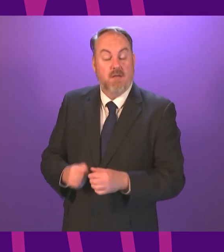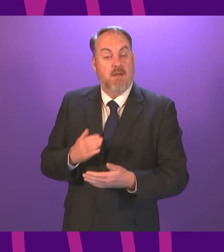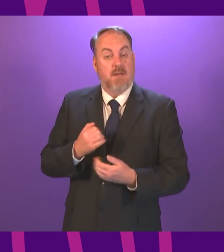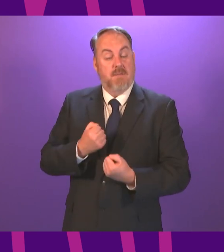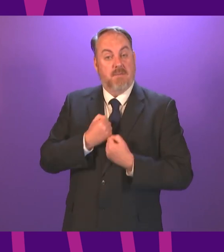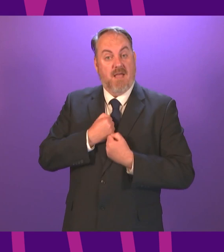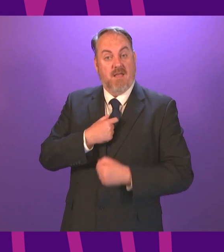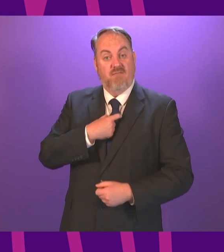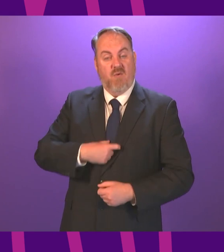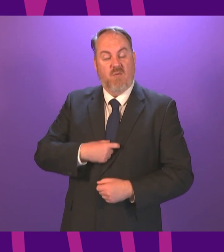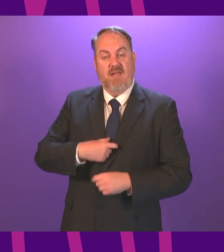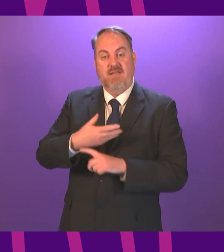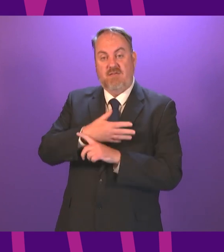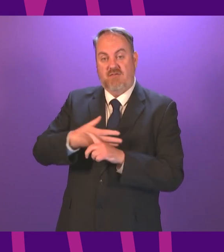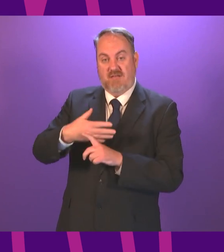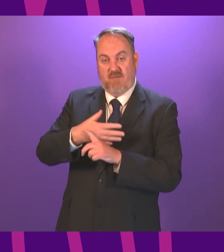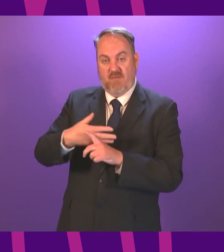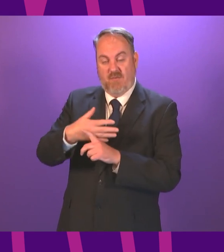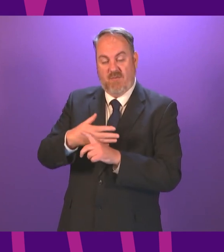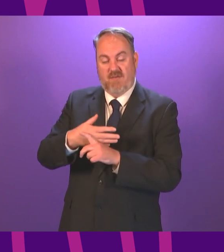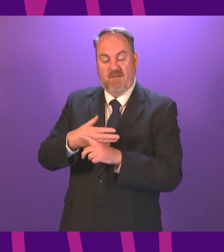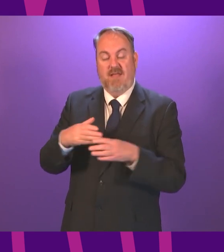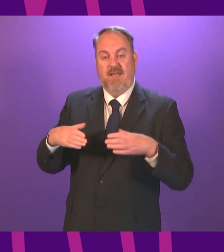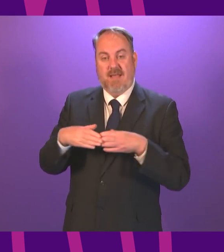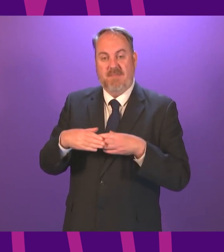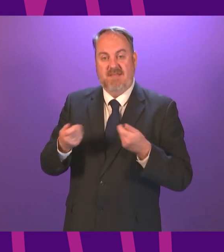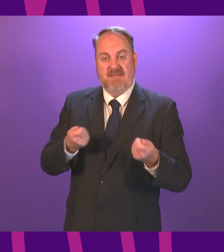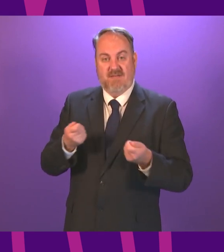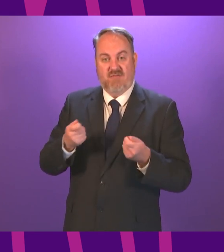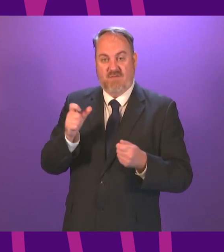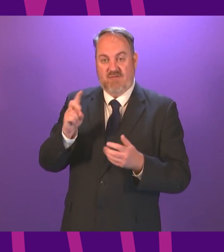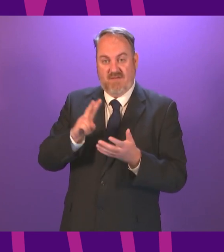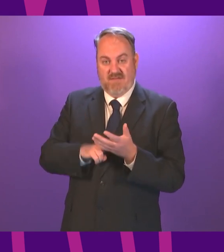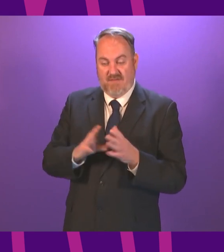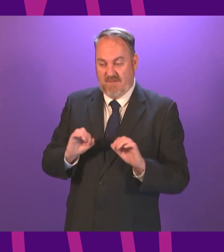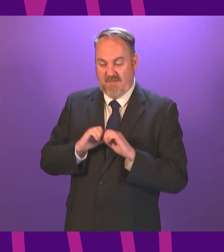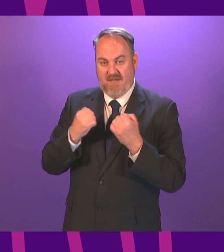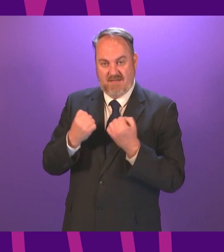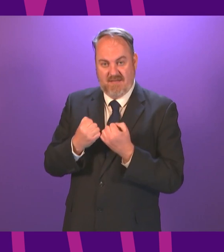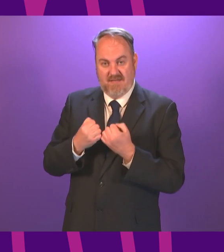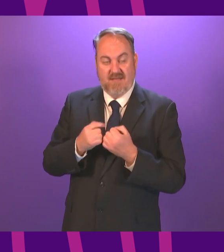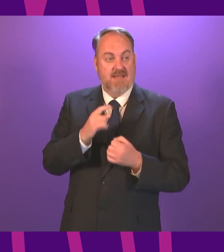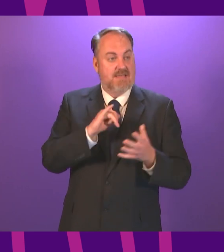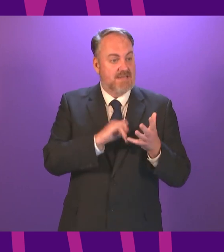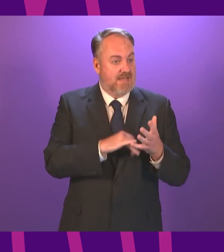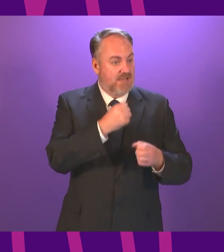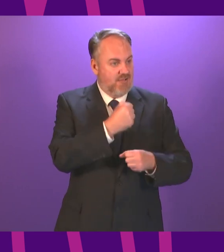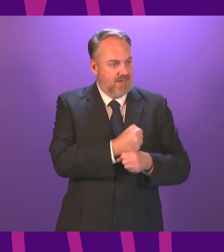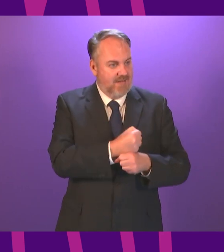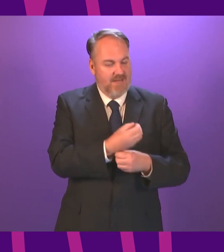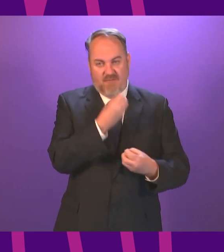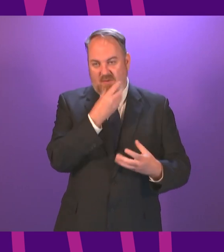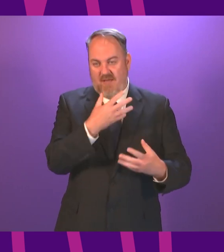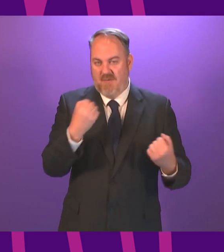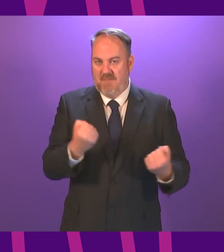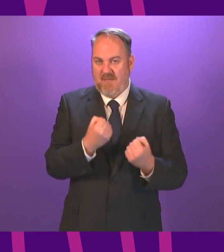as shadow cabinet secretary for the conservative party alongside my brilliant team Sandesh Gilhanie who gave again a very